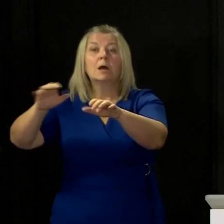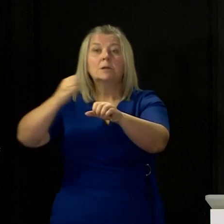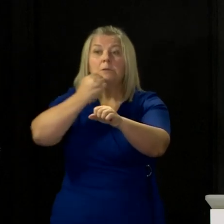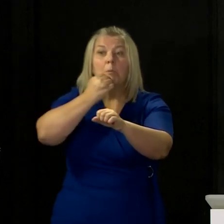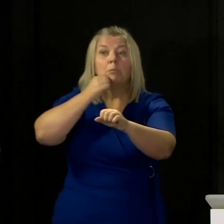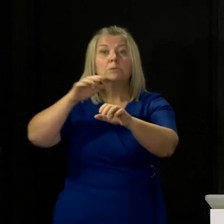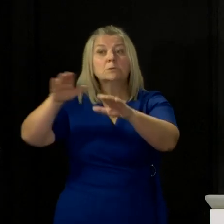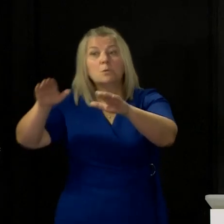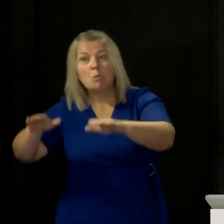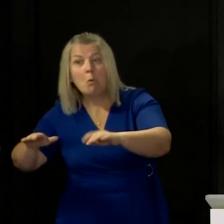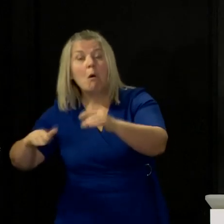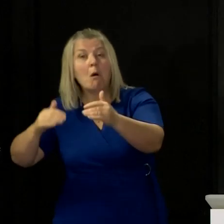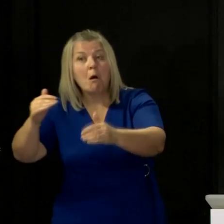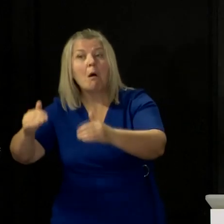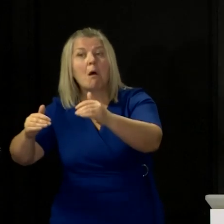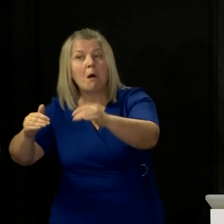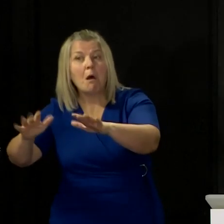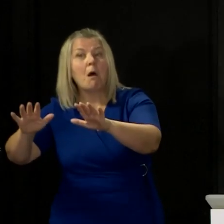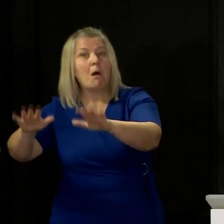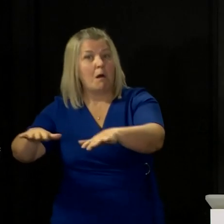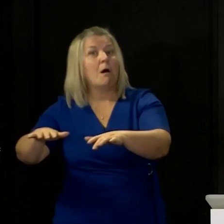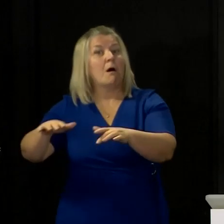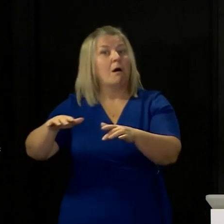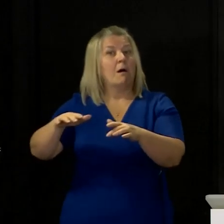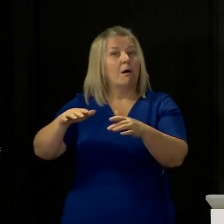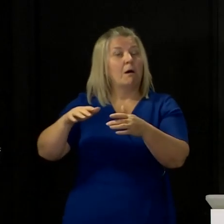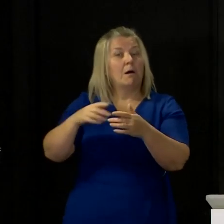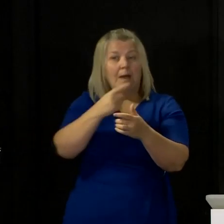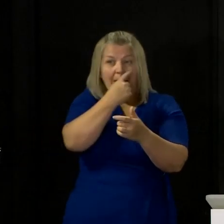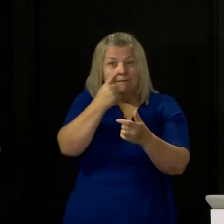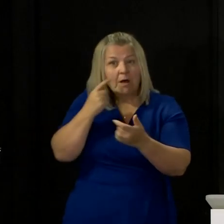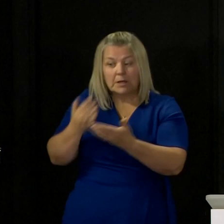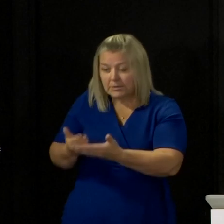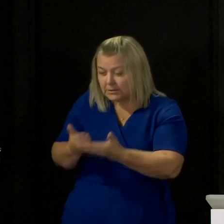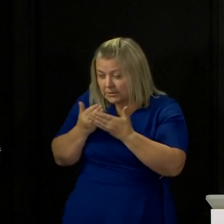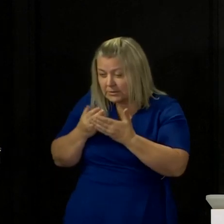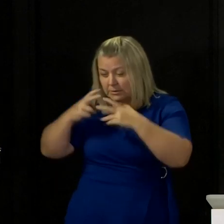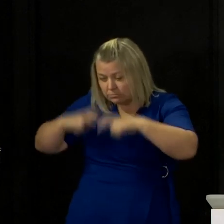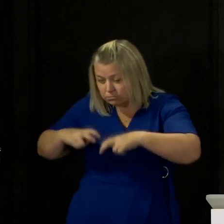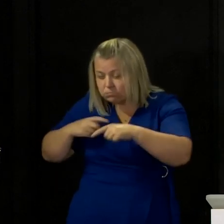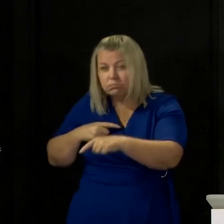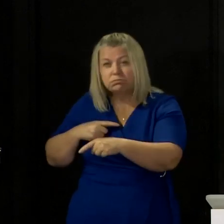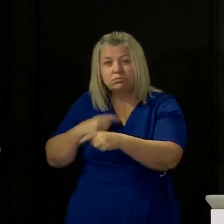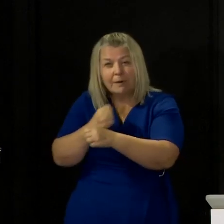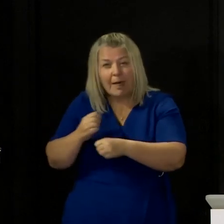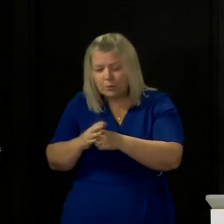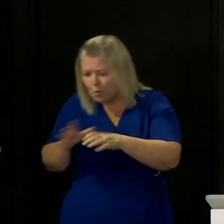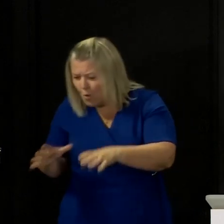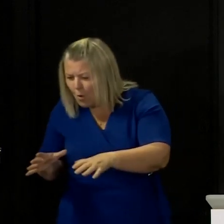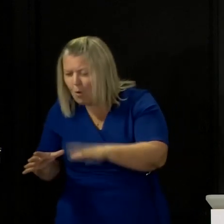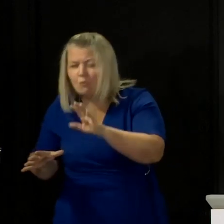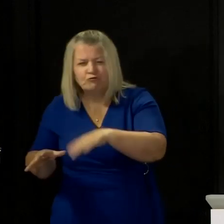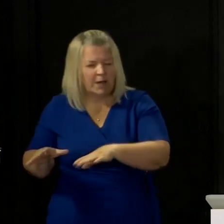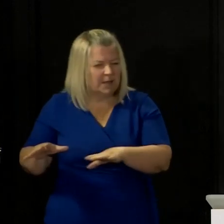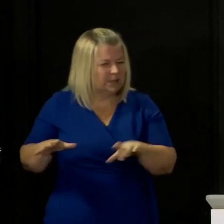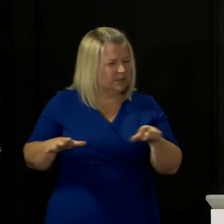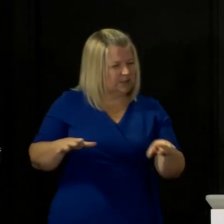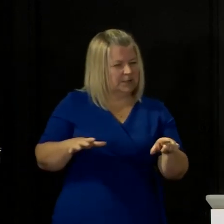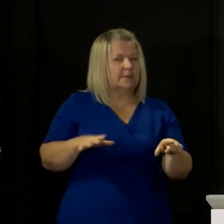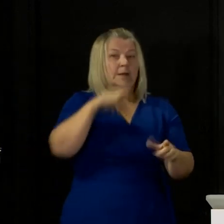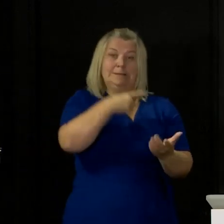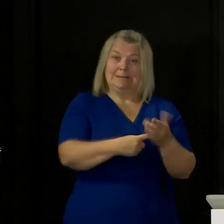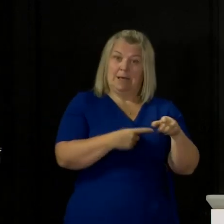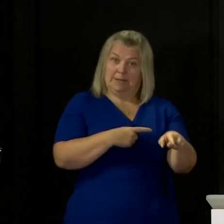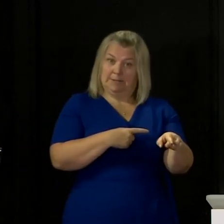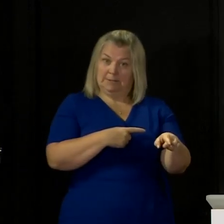can more safely assess with the advice of their own clinicians their own risks. But between now and